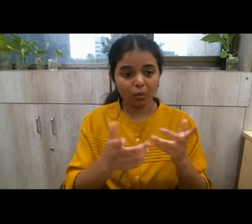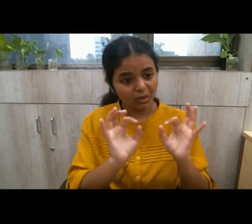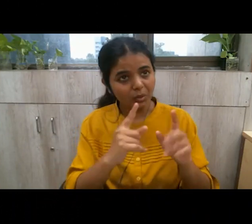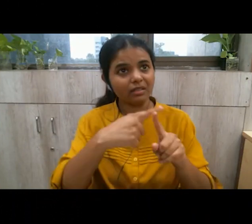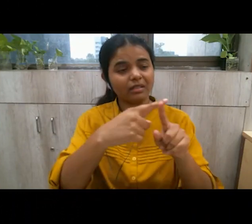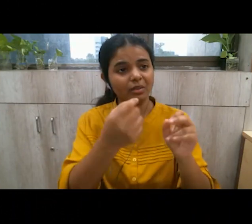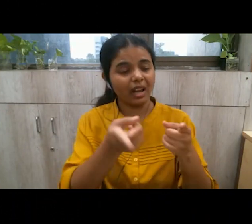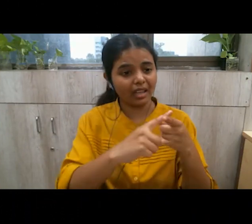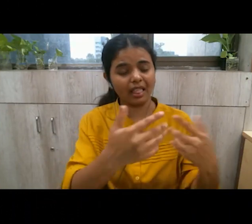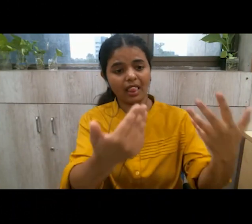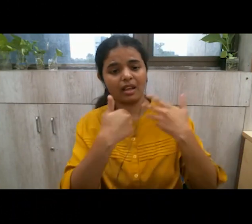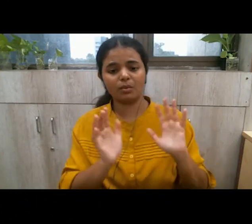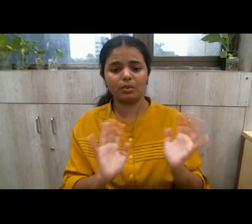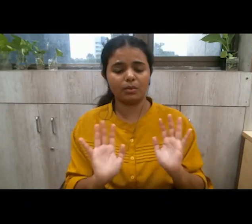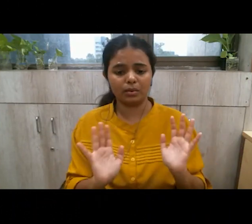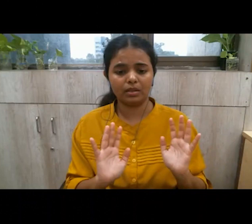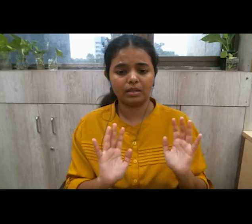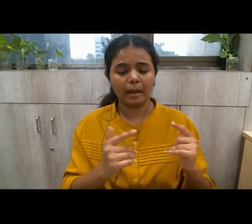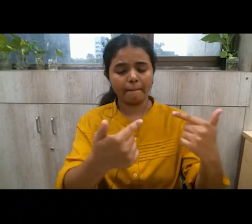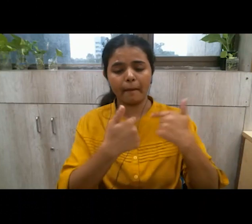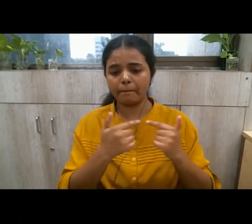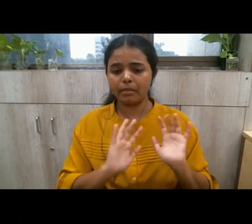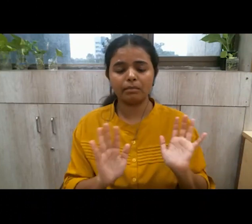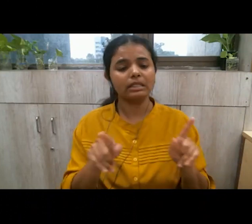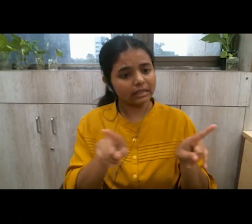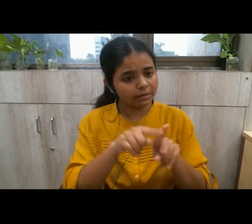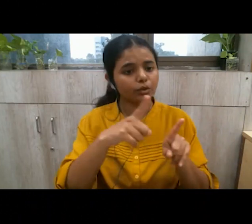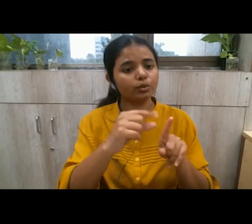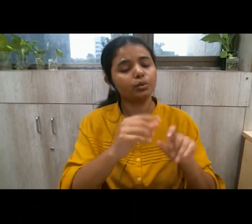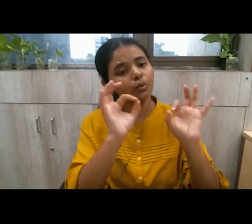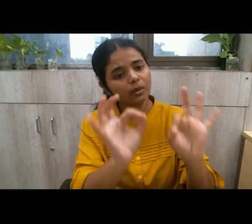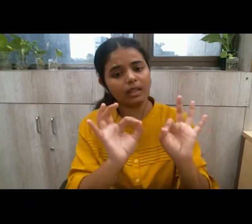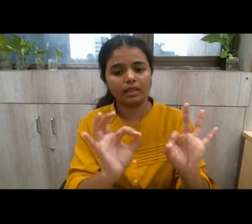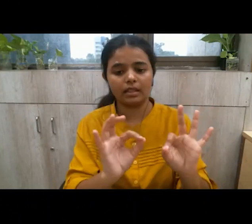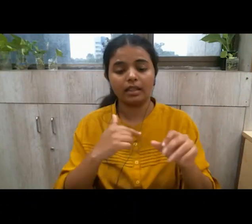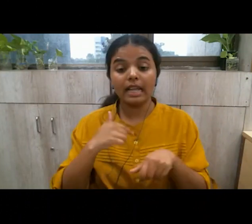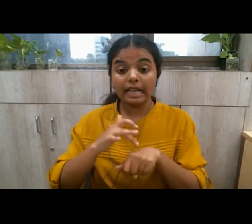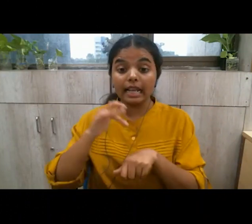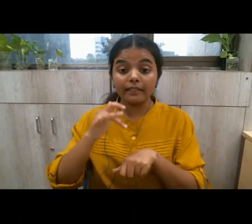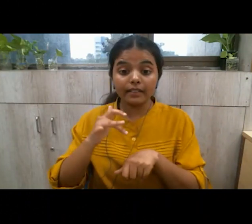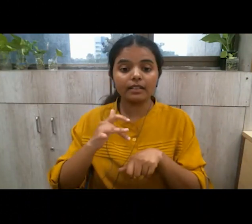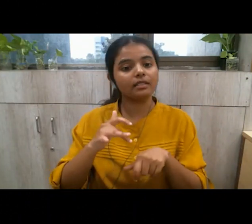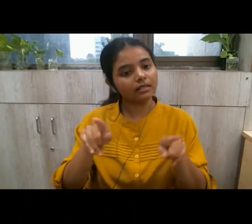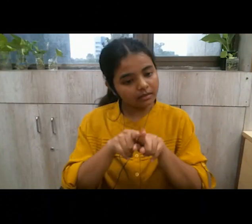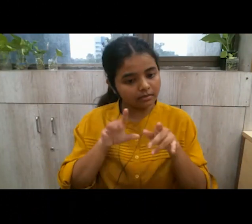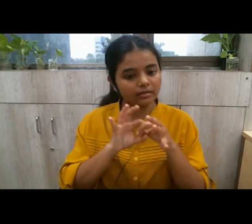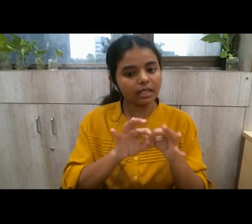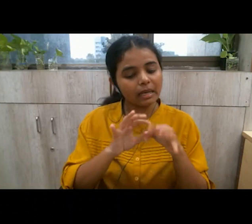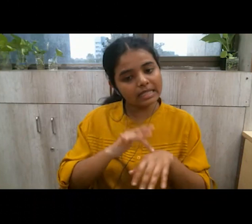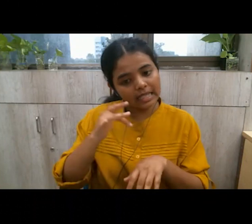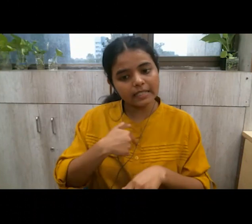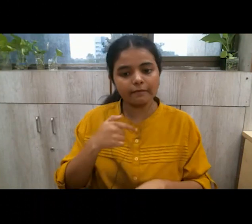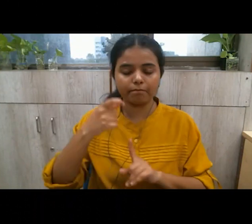from not attacking me because i want him also to do well my sensitivity is towards my enemy